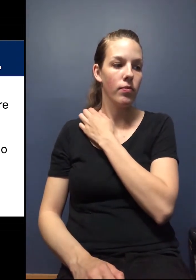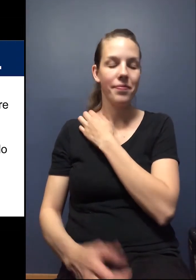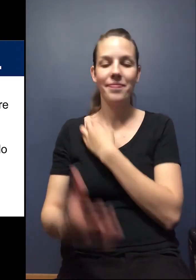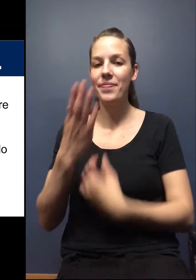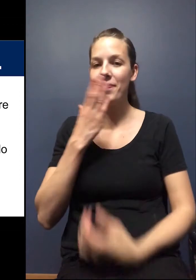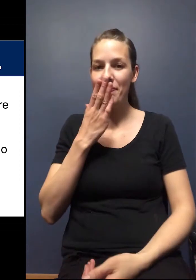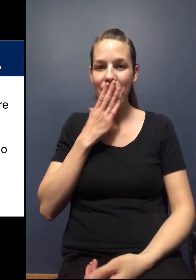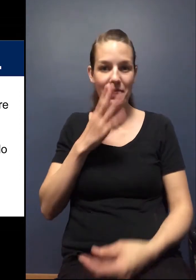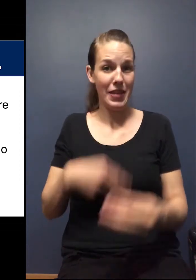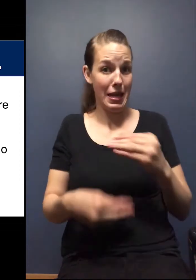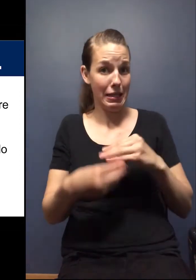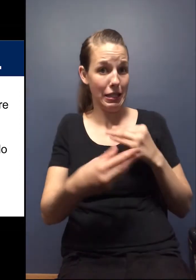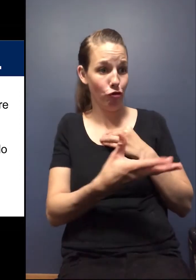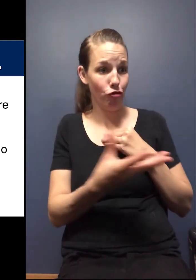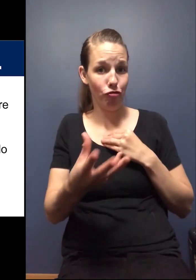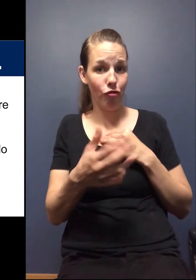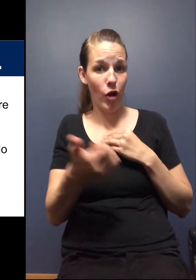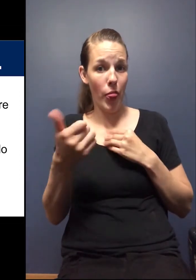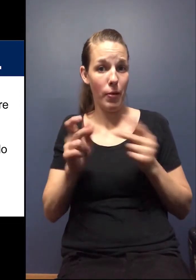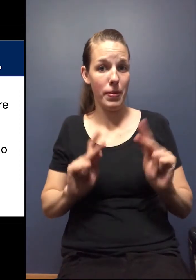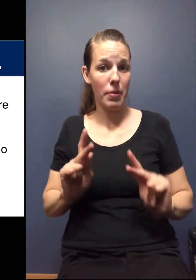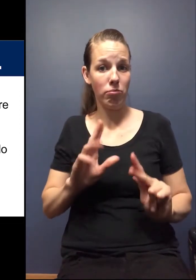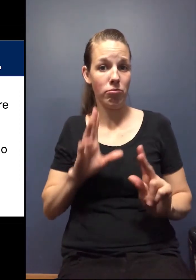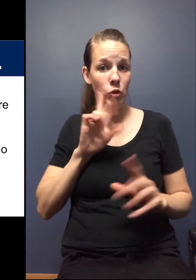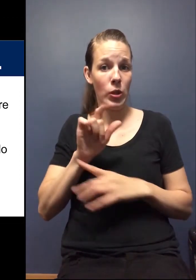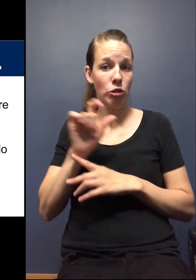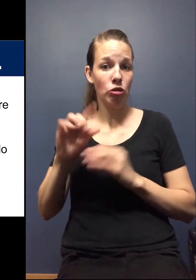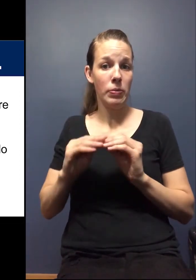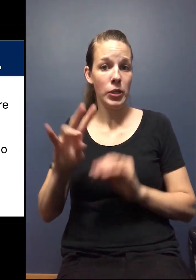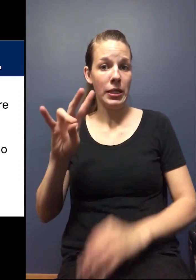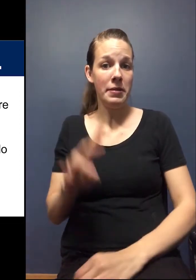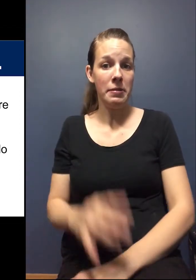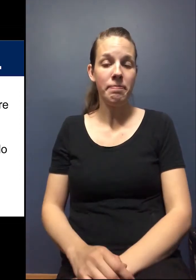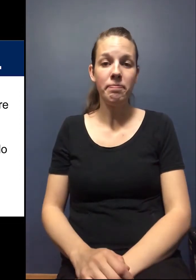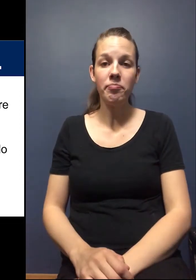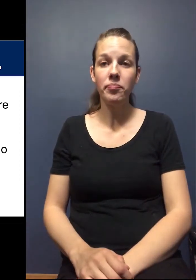Thank you. Any additions from our other panelists on question number seven?